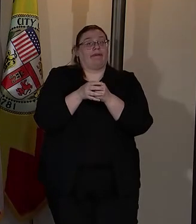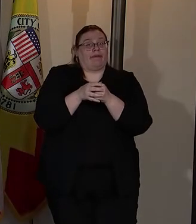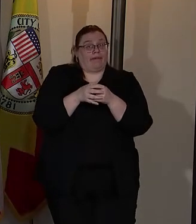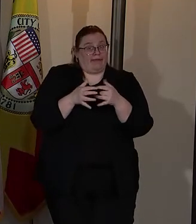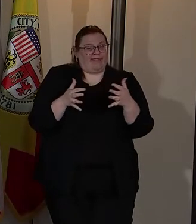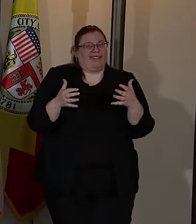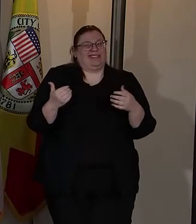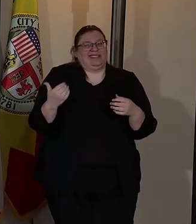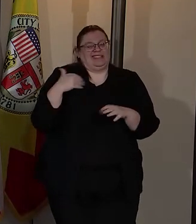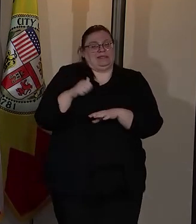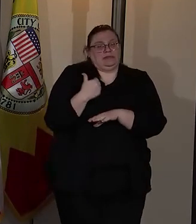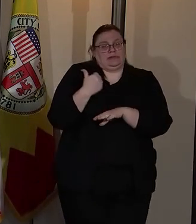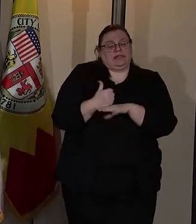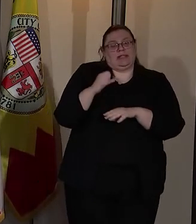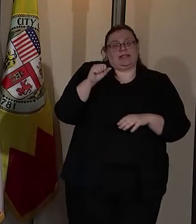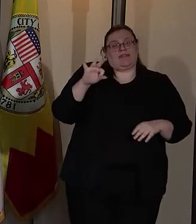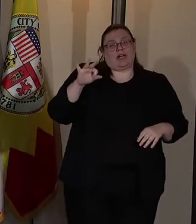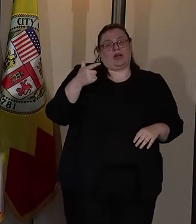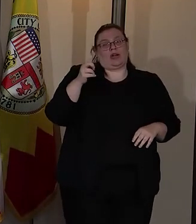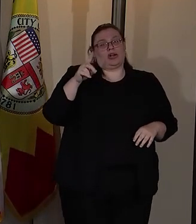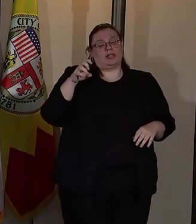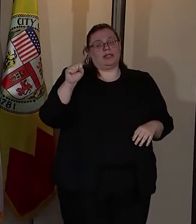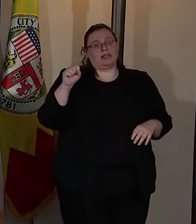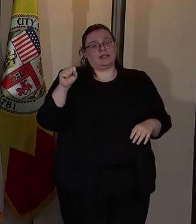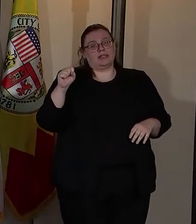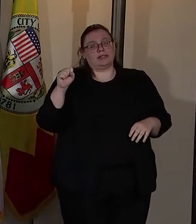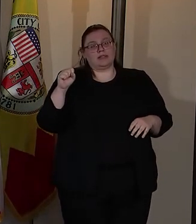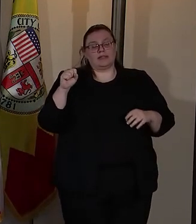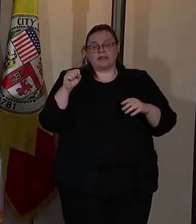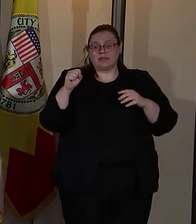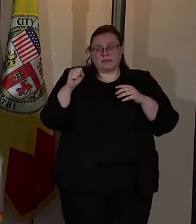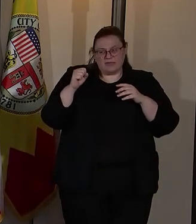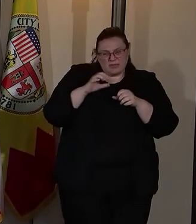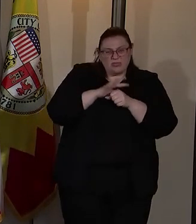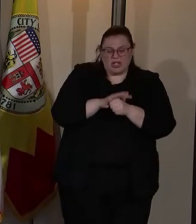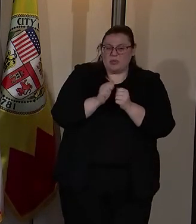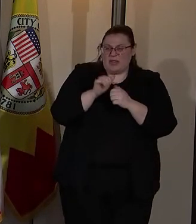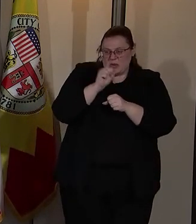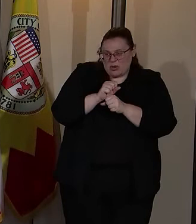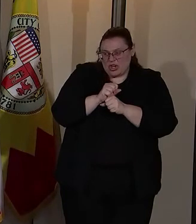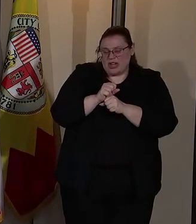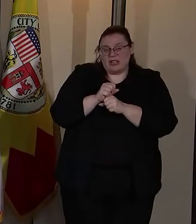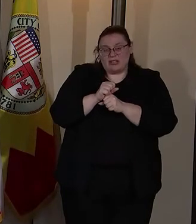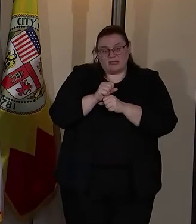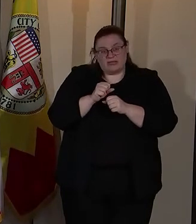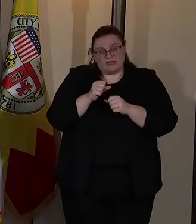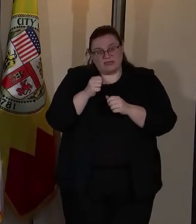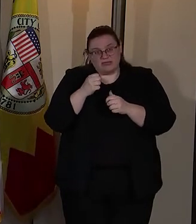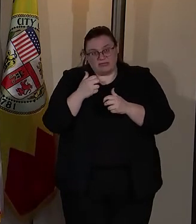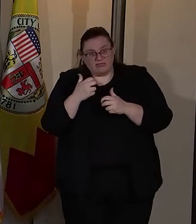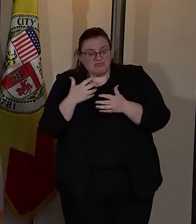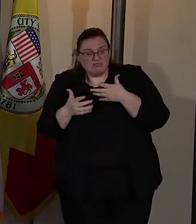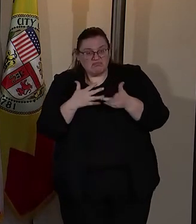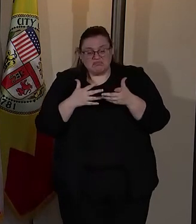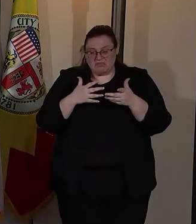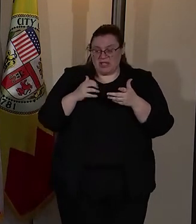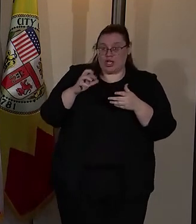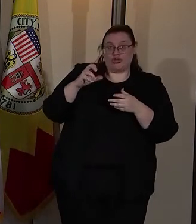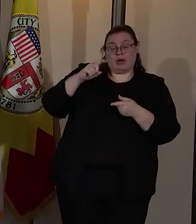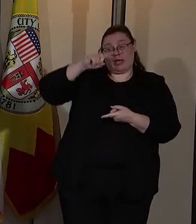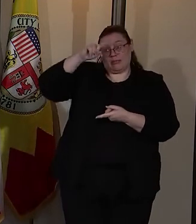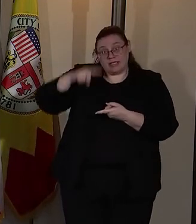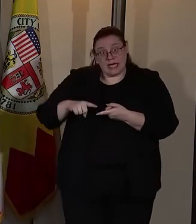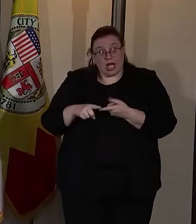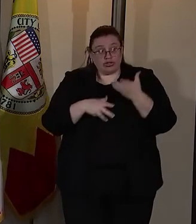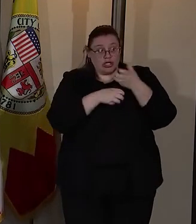latest establishment in the San Fernando Gardens, there were questions. Would this work? Did it matter? Was crime really down and